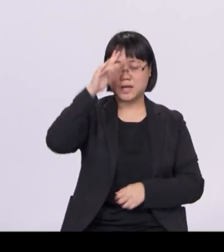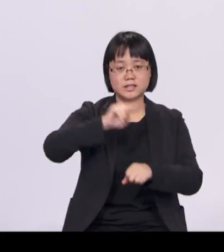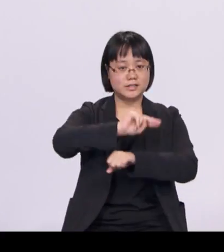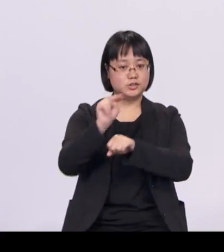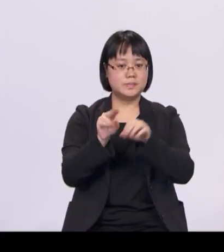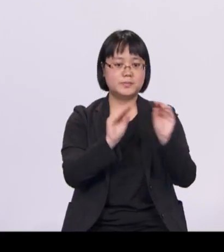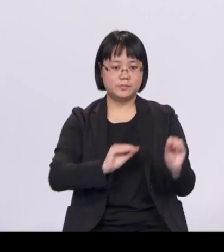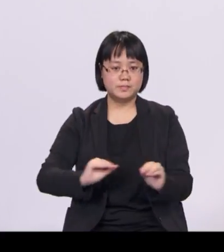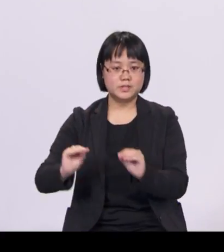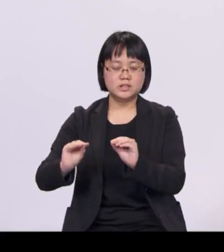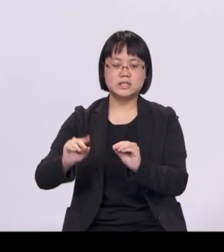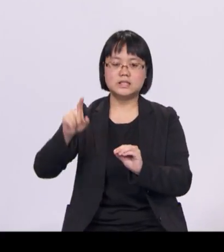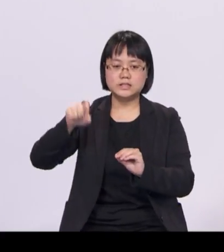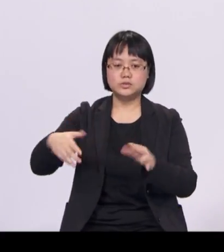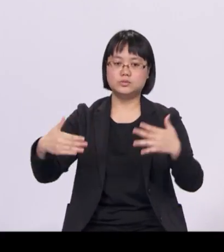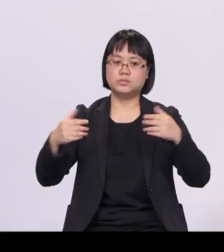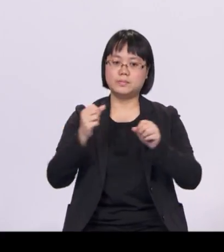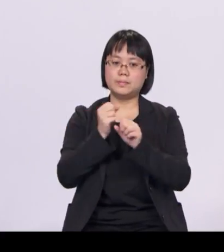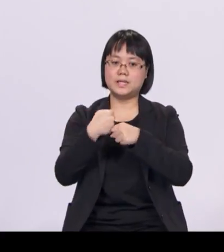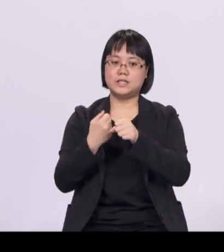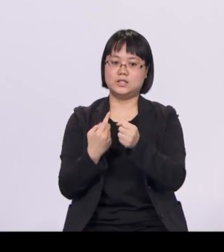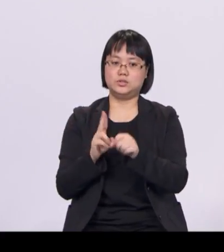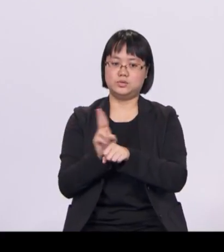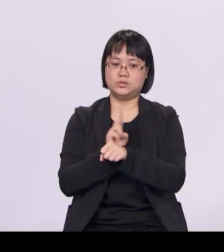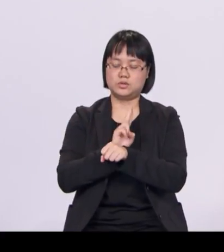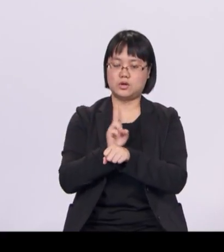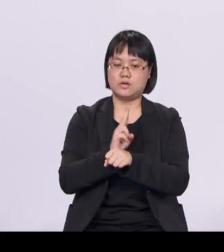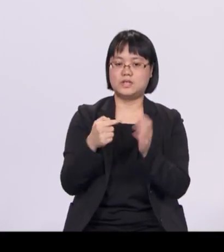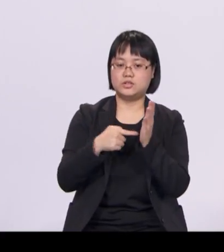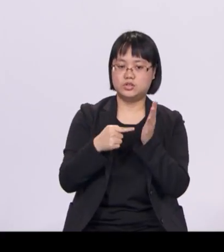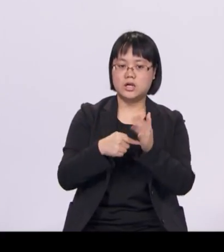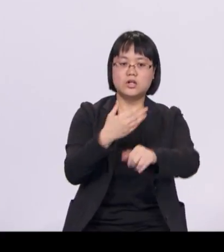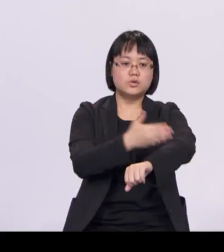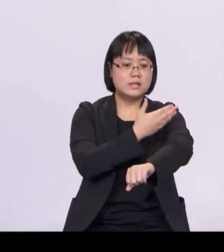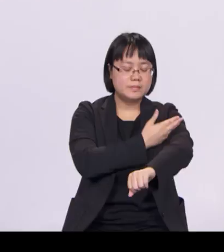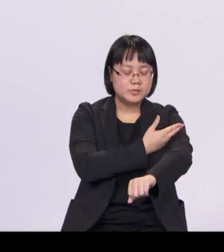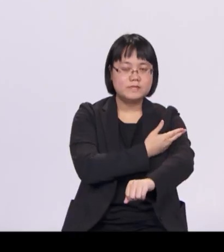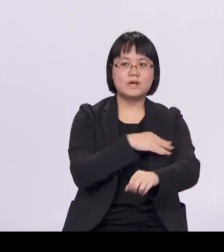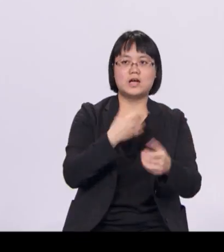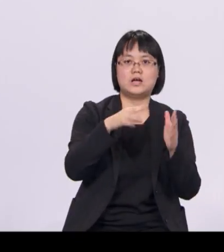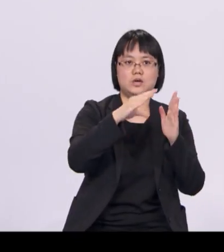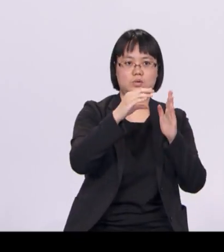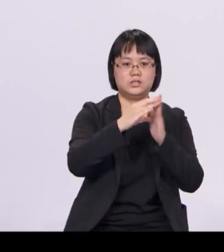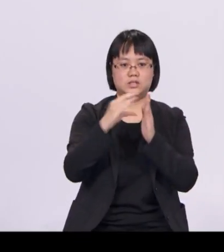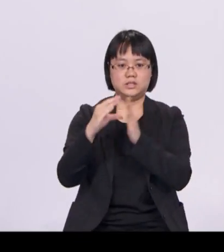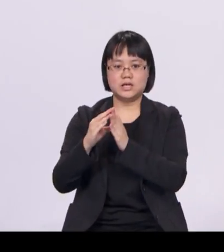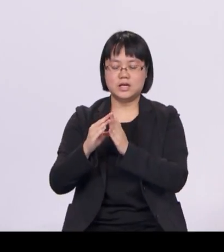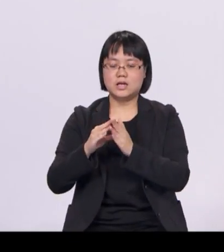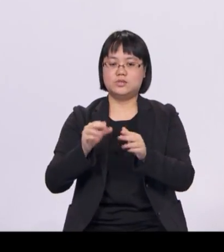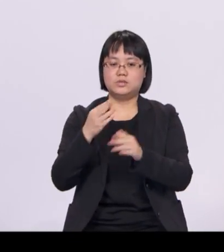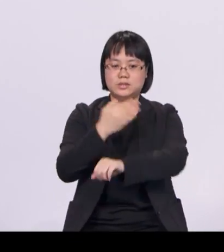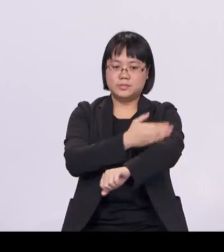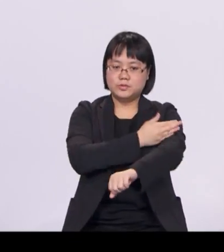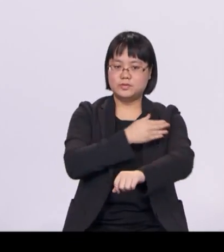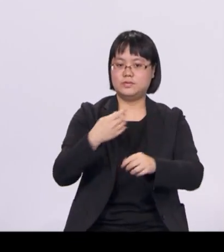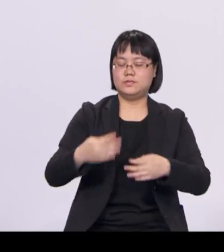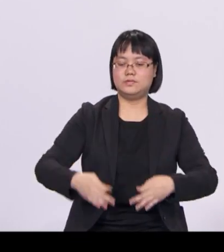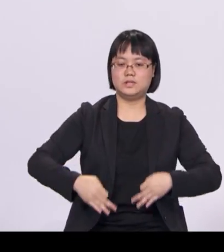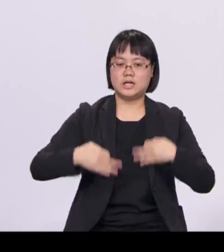make the best use of these new technologies, to improve our city, uplift our quality of life, enhance our economy competitiveness and promote